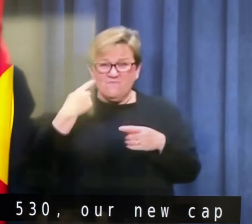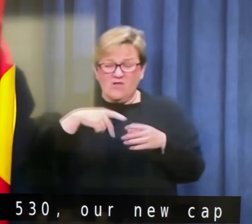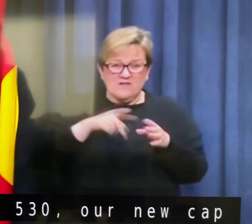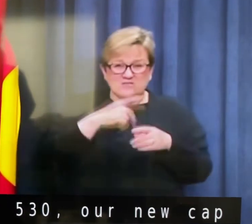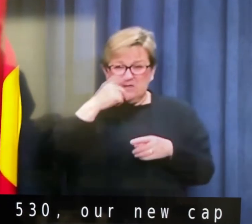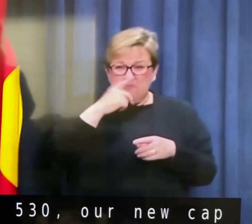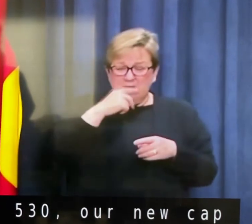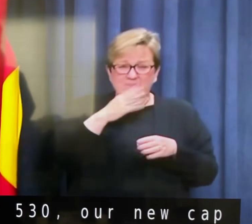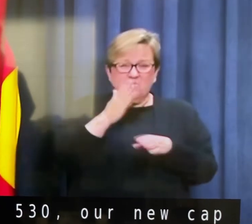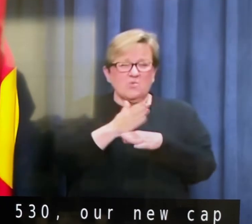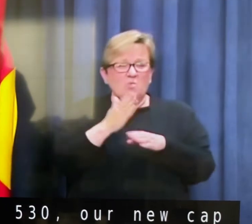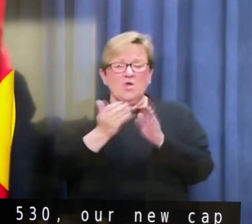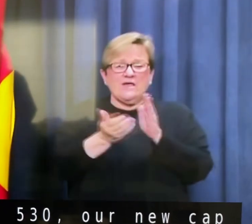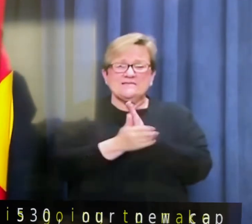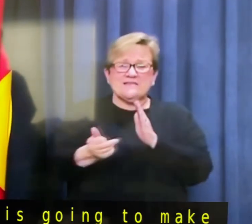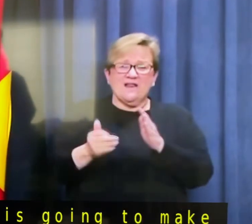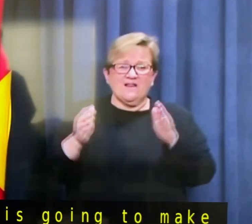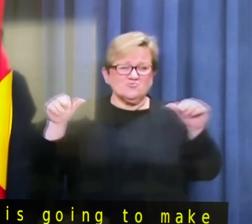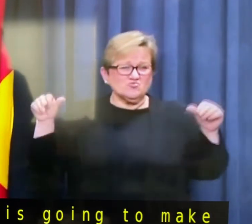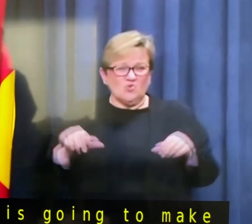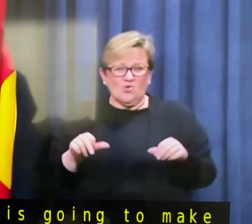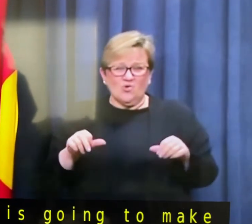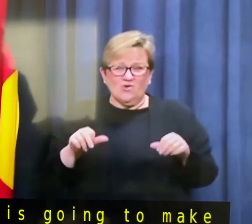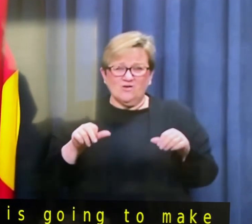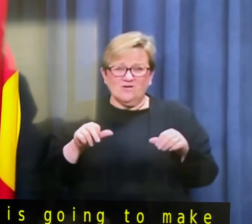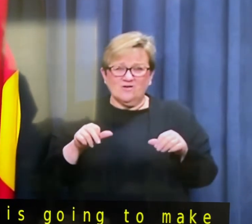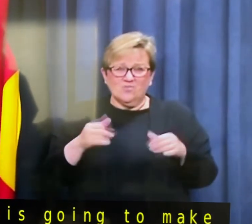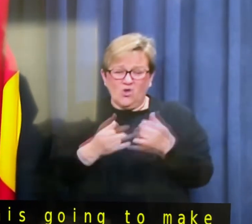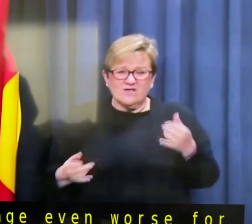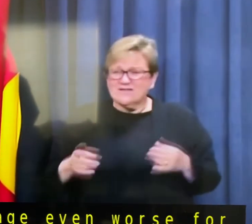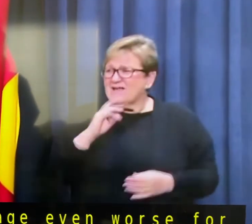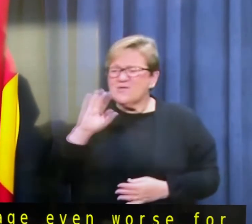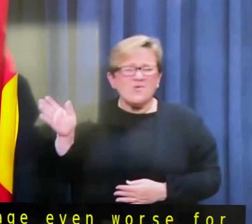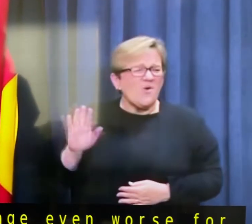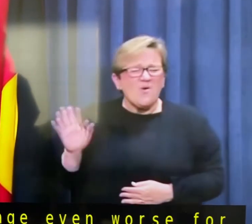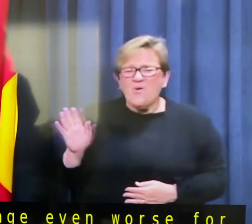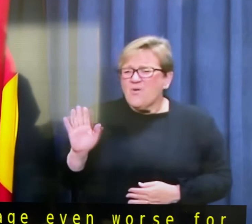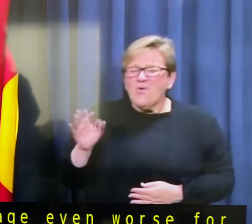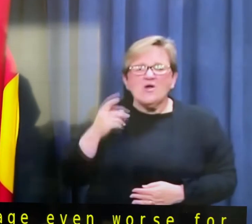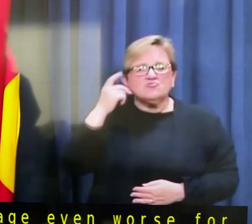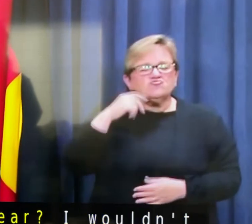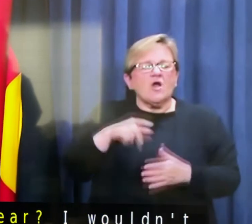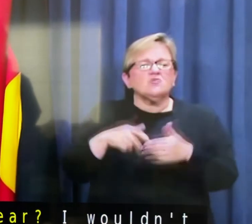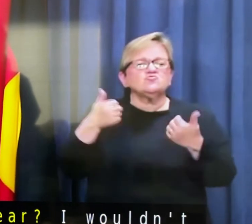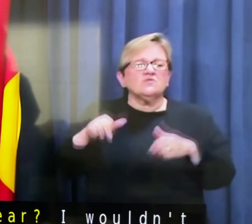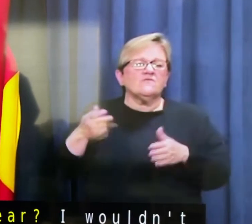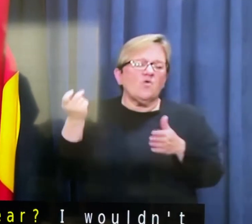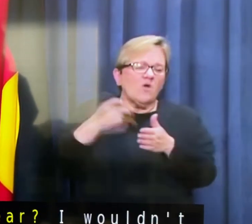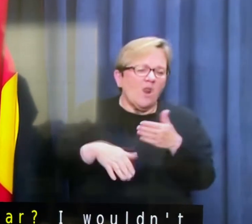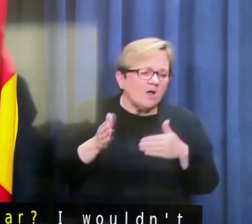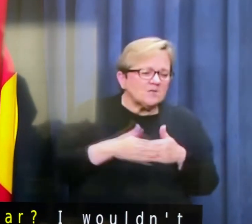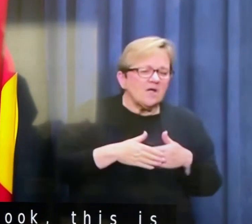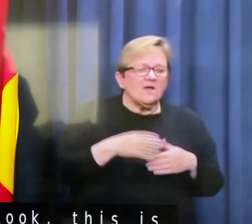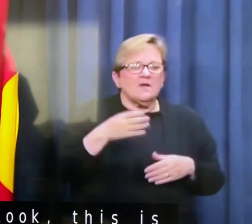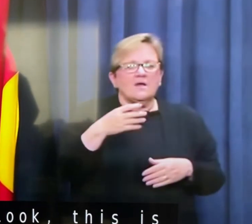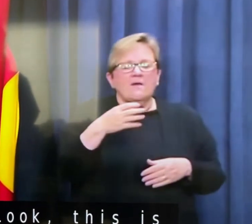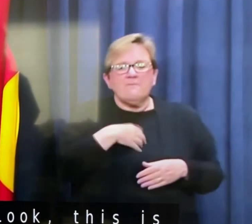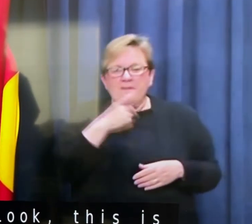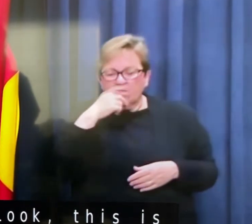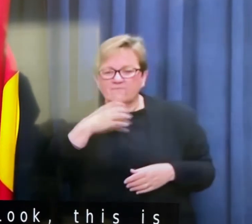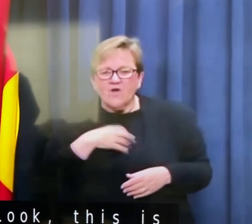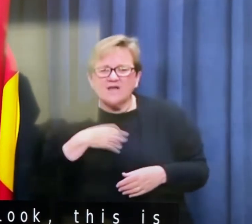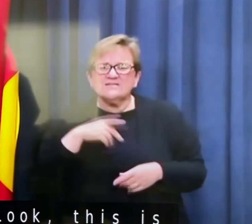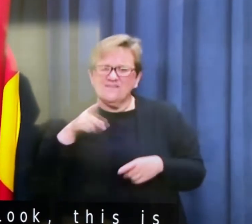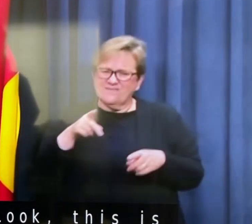the year? I wouldn't have thought so. Um, this is about, look, this is about trying to avoid lockdowns and terrifying and difficult consequences.